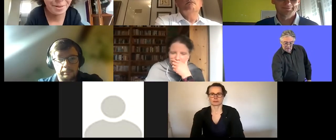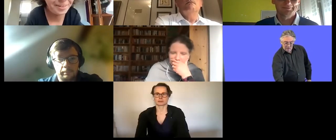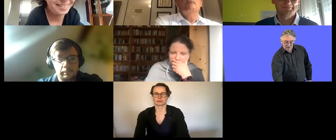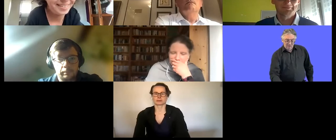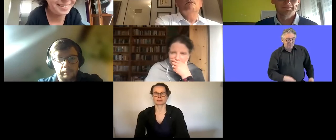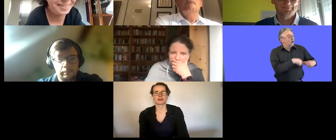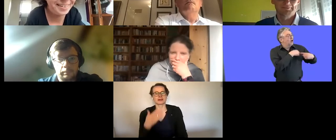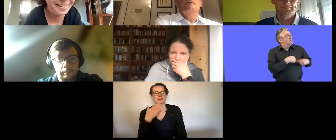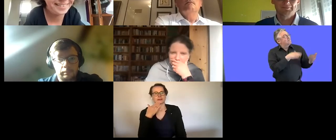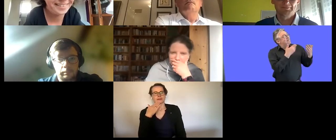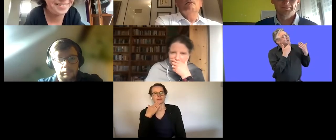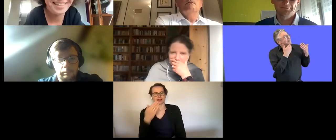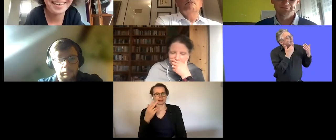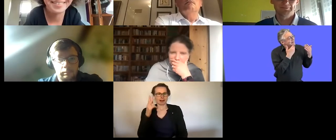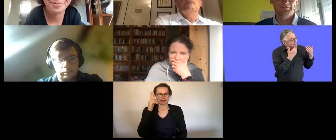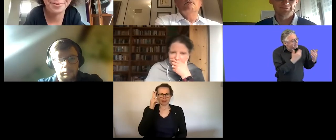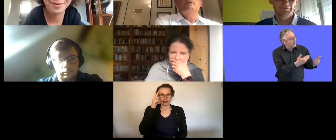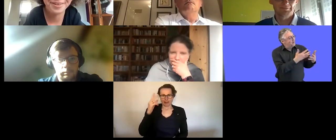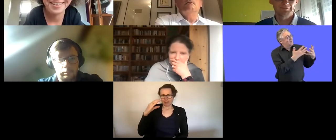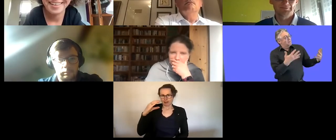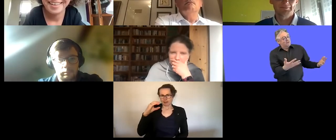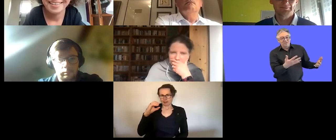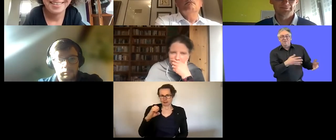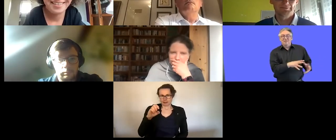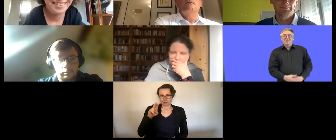thank you very much mr dickock